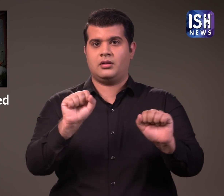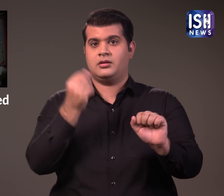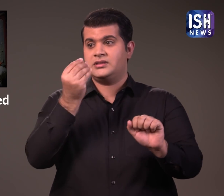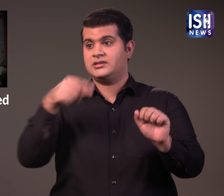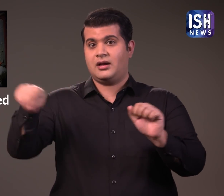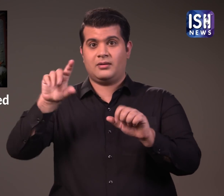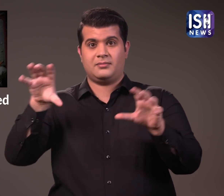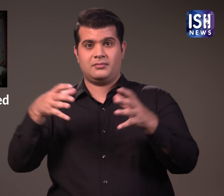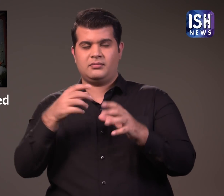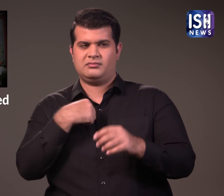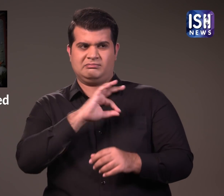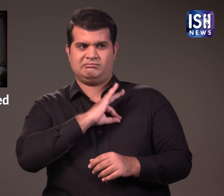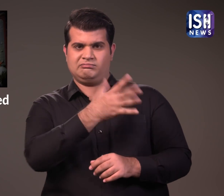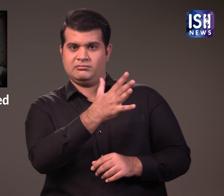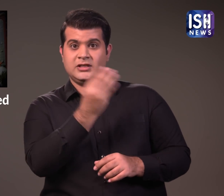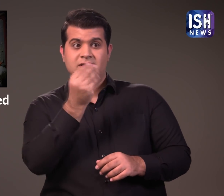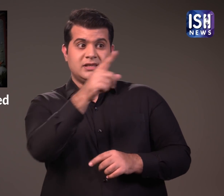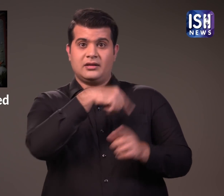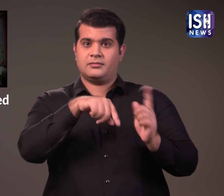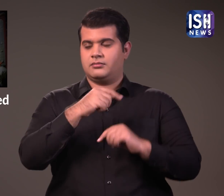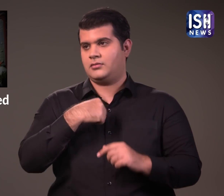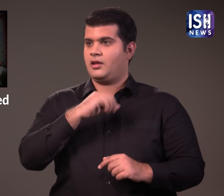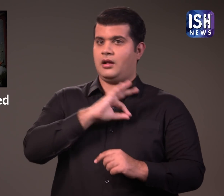It's a personal choice to like or dislike the PM.